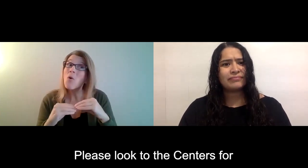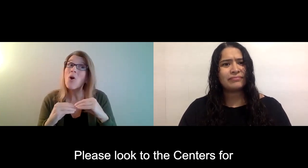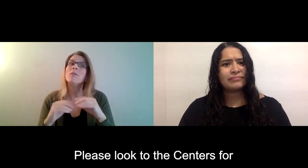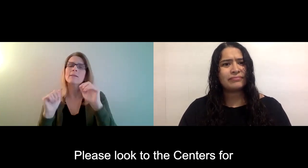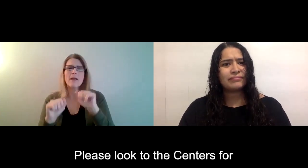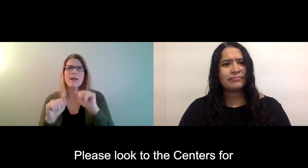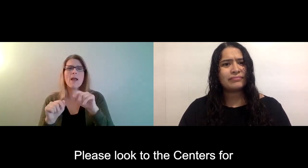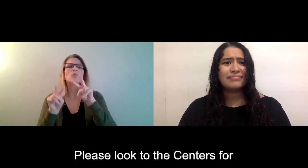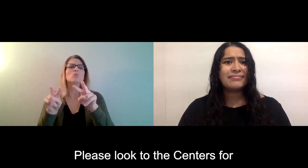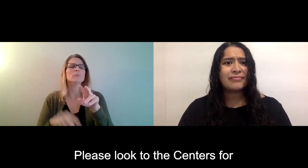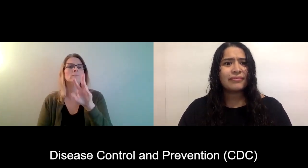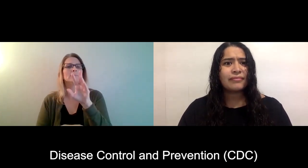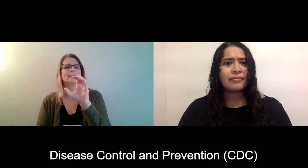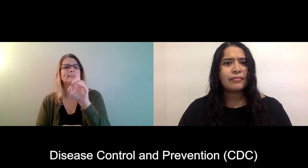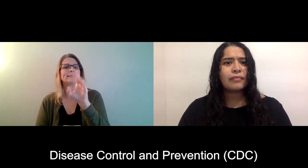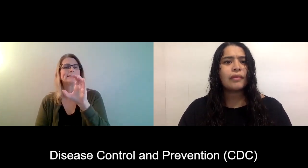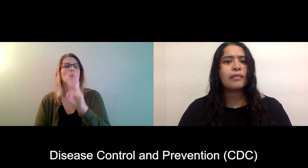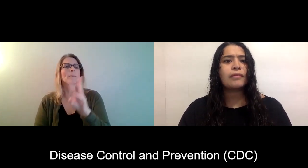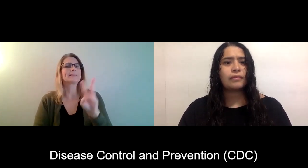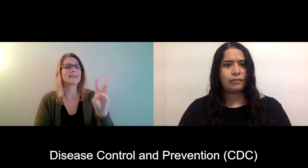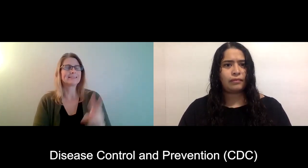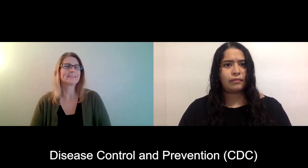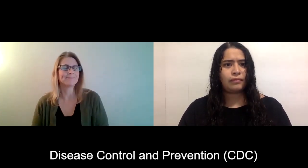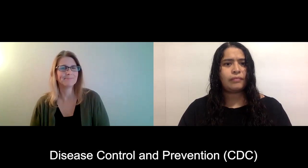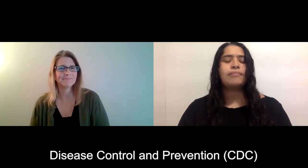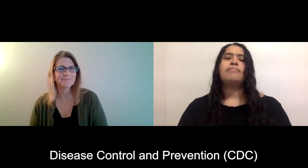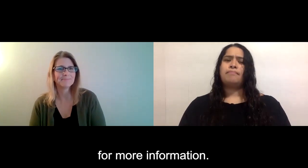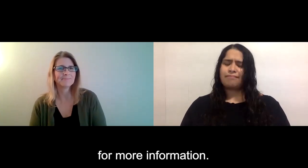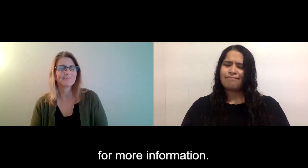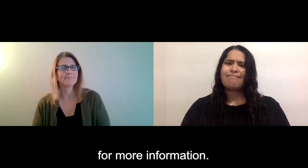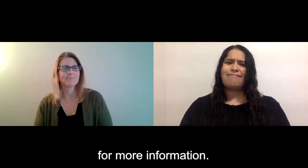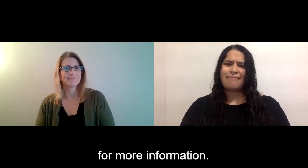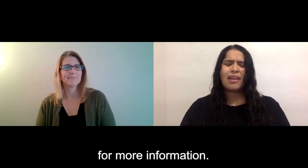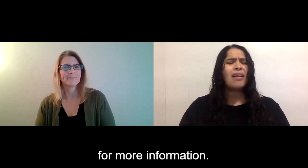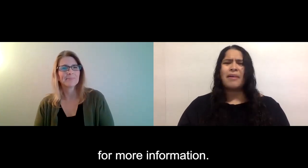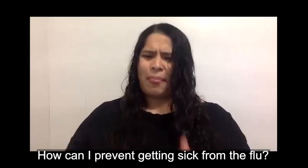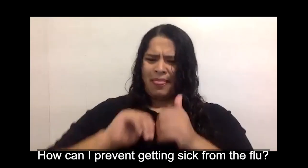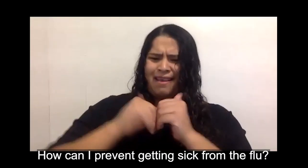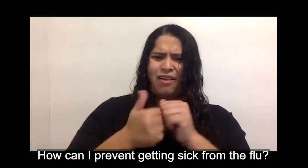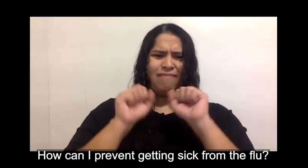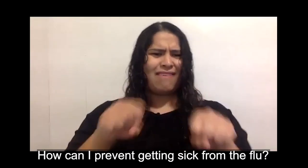So please look to the Center for Disease Control and Prevention website for more information.